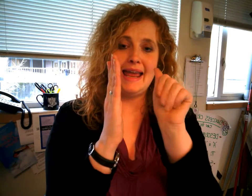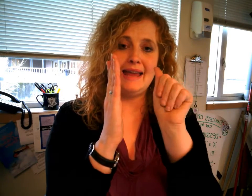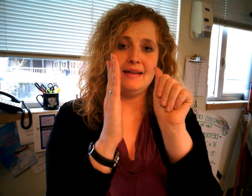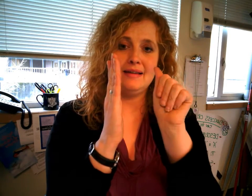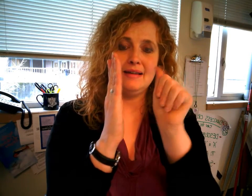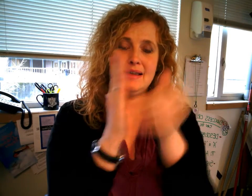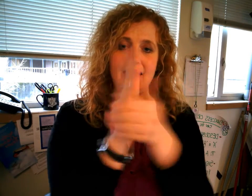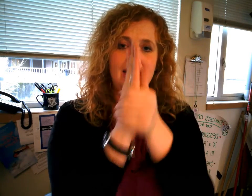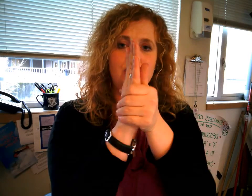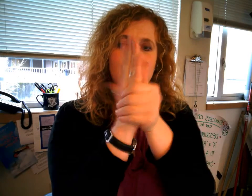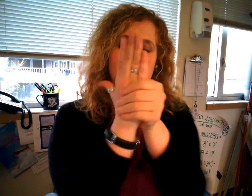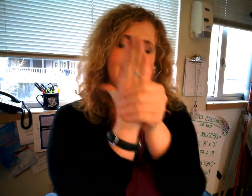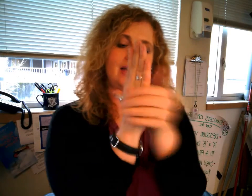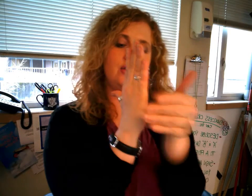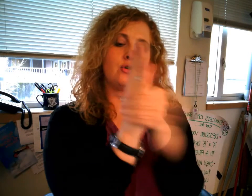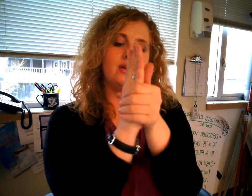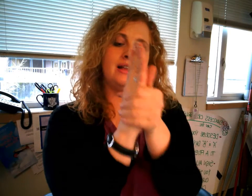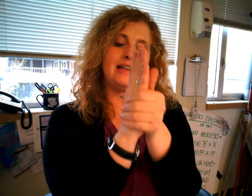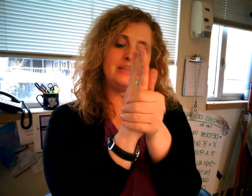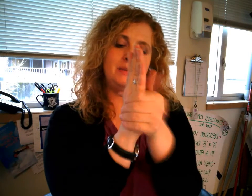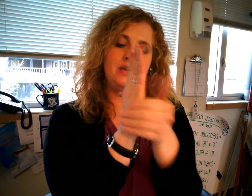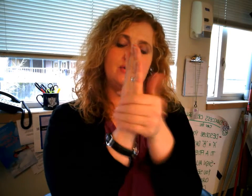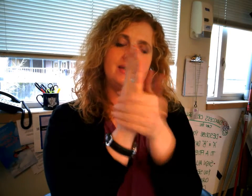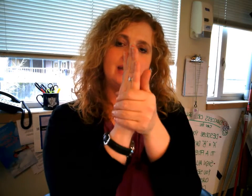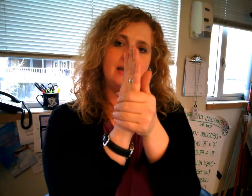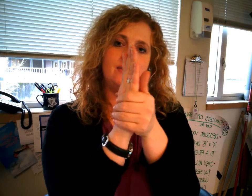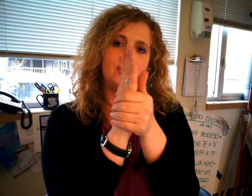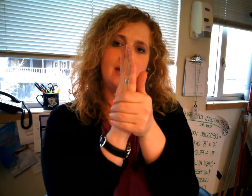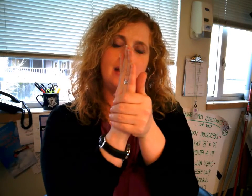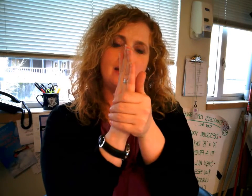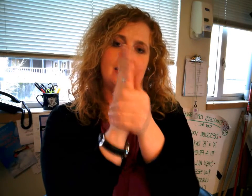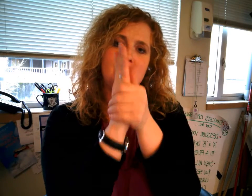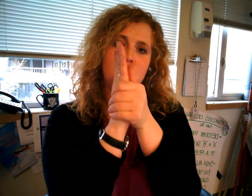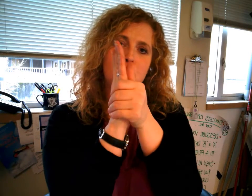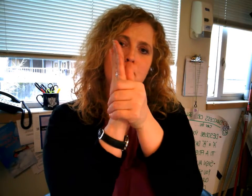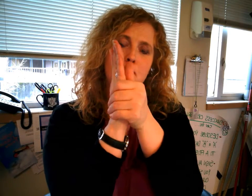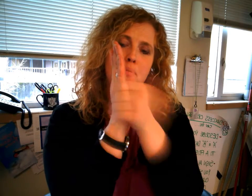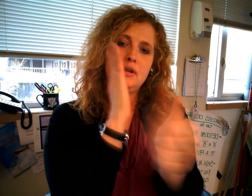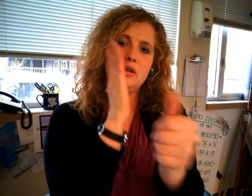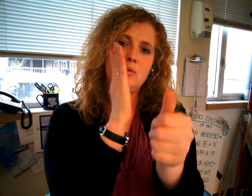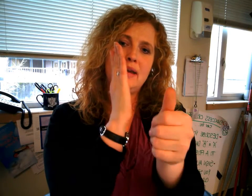and you're taking your clasping your the side of your hand and you're pulling away